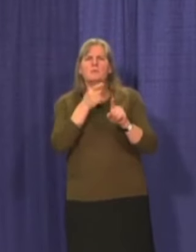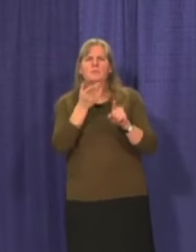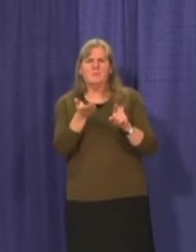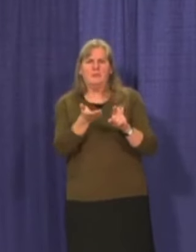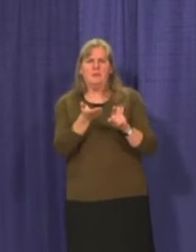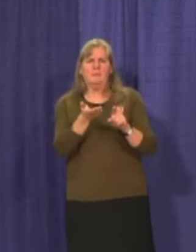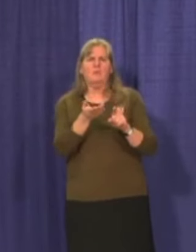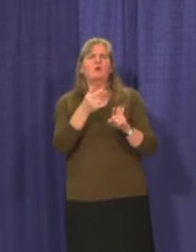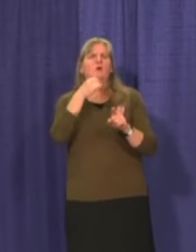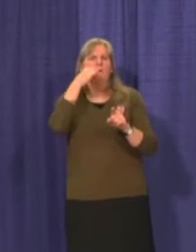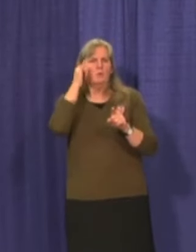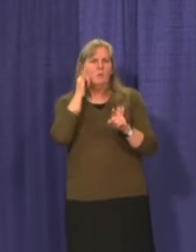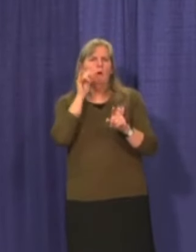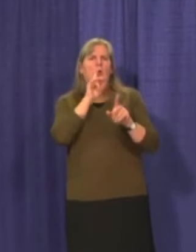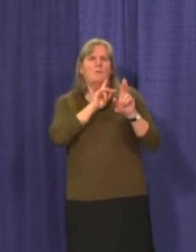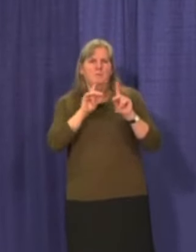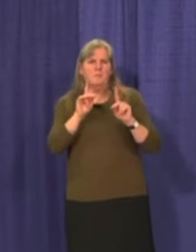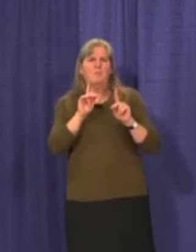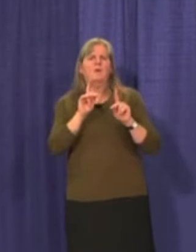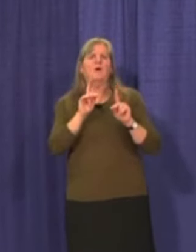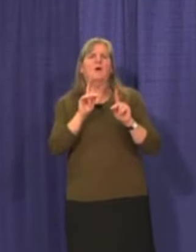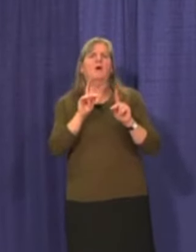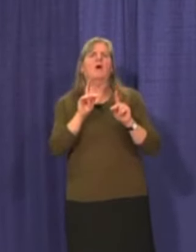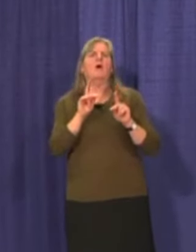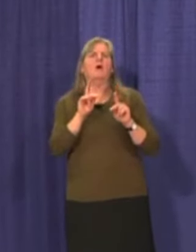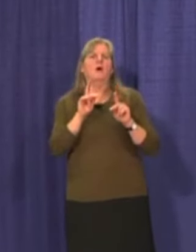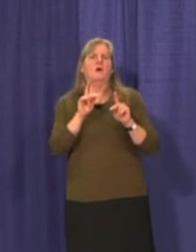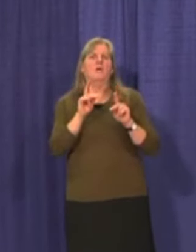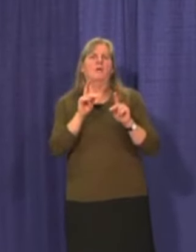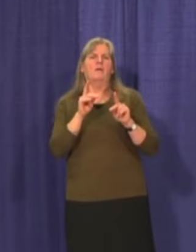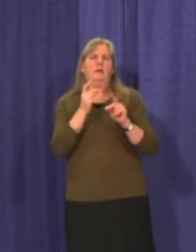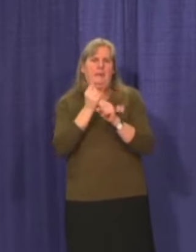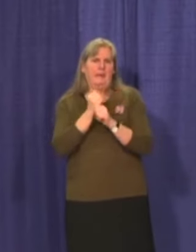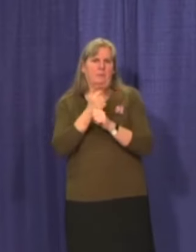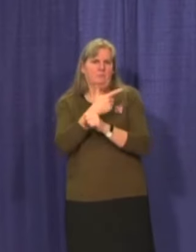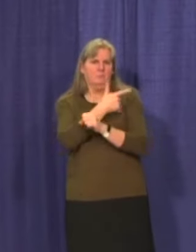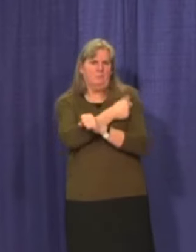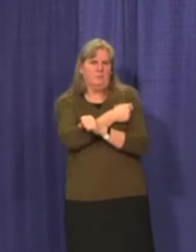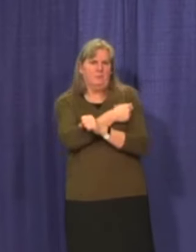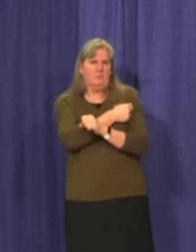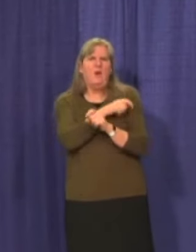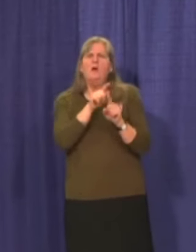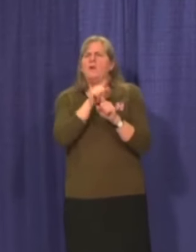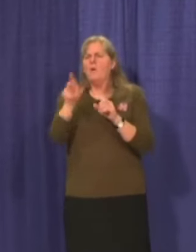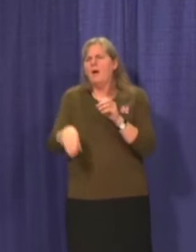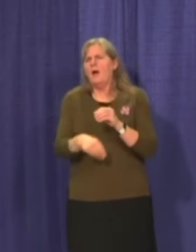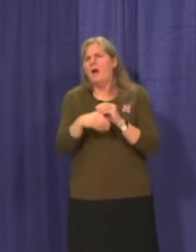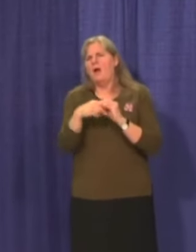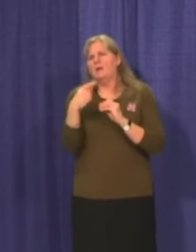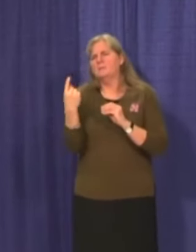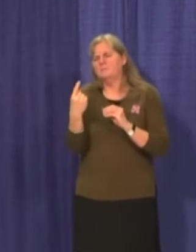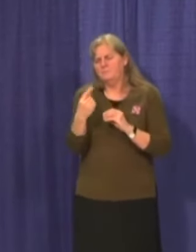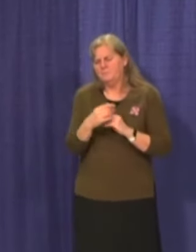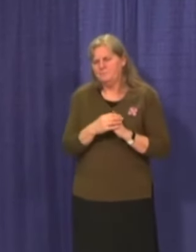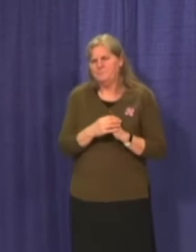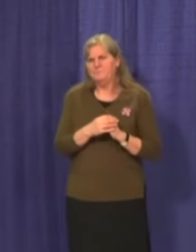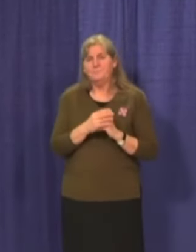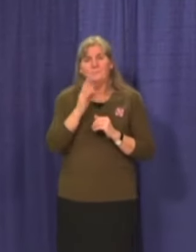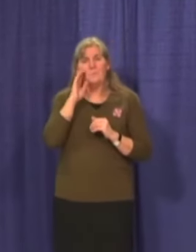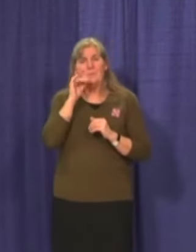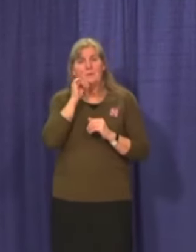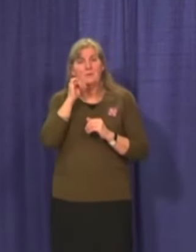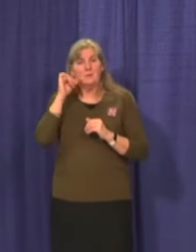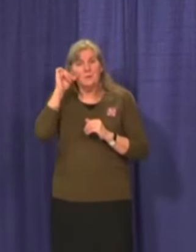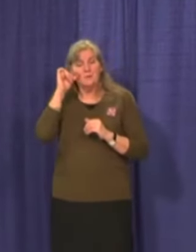resident in the Yukon when they go to the clinic. I'll also add something more because yesterday I